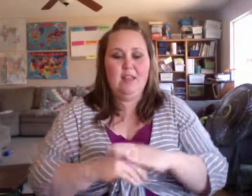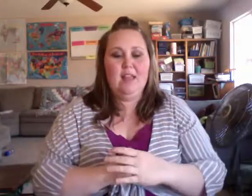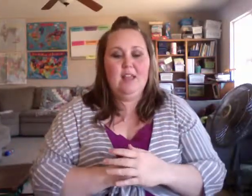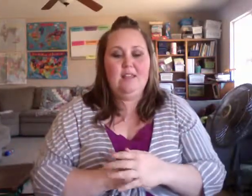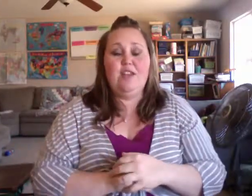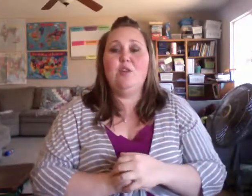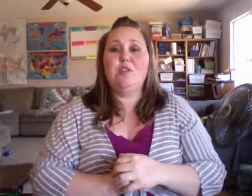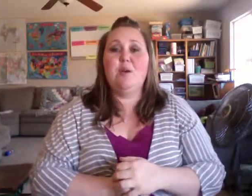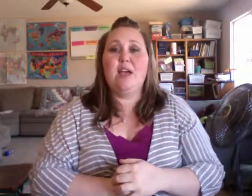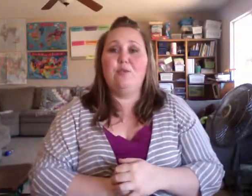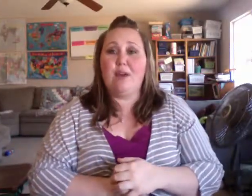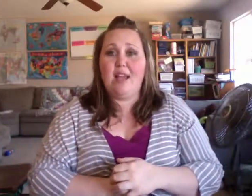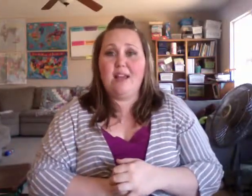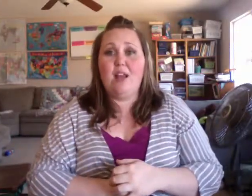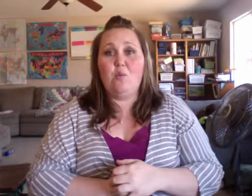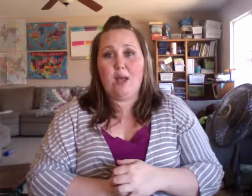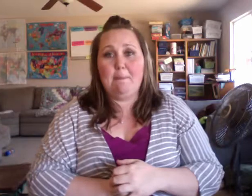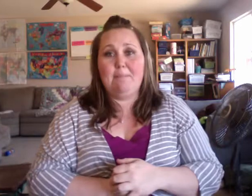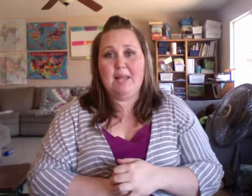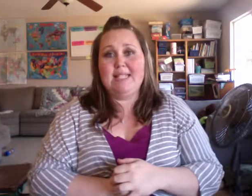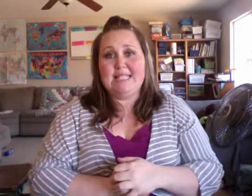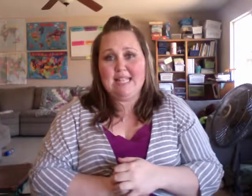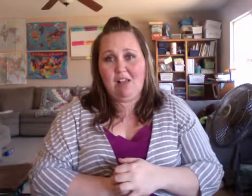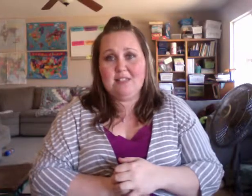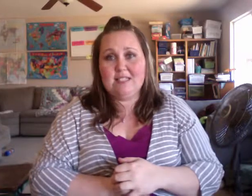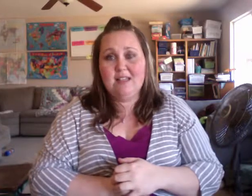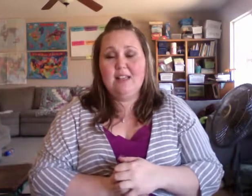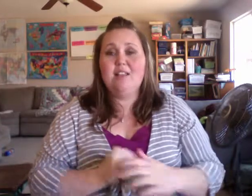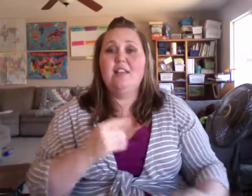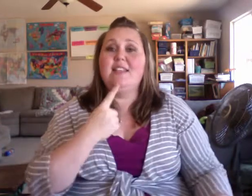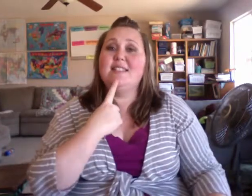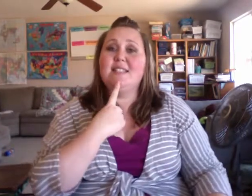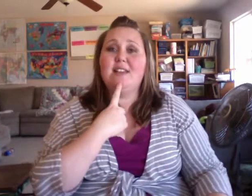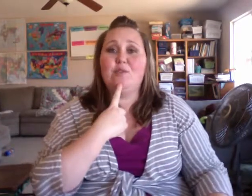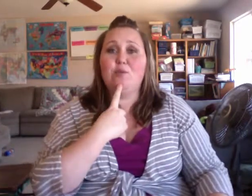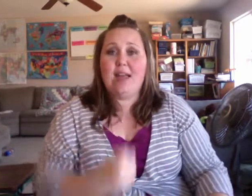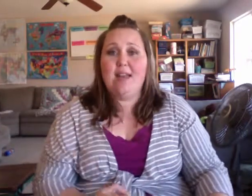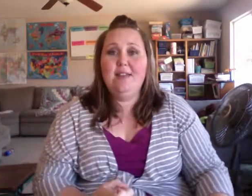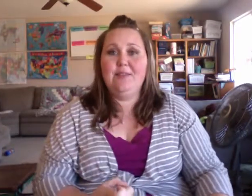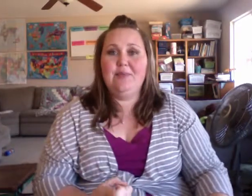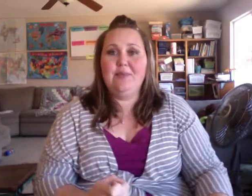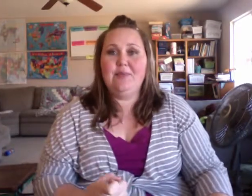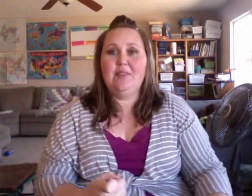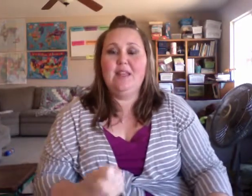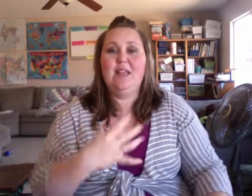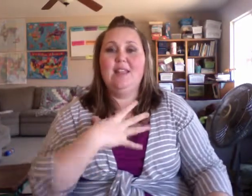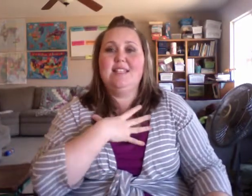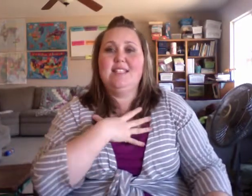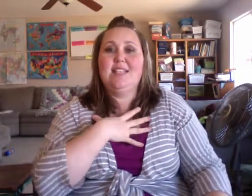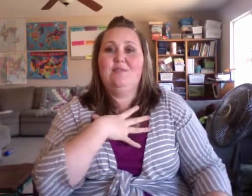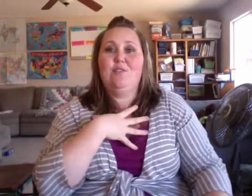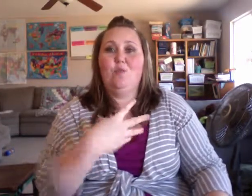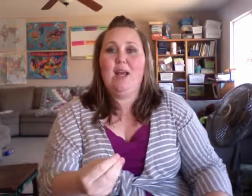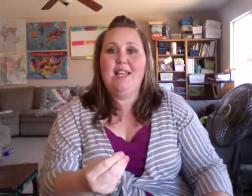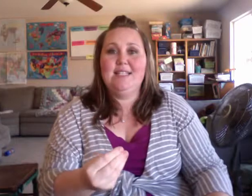Then you also have red and white blood cells. This is a sign for red, this is a sign for white,